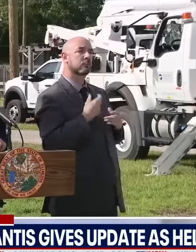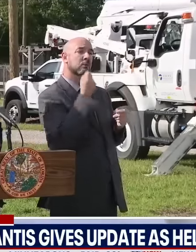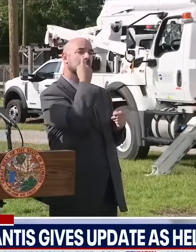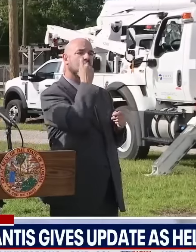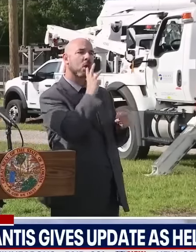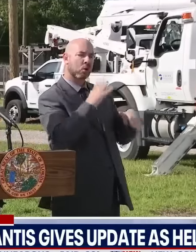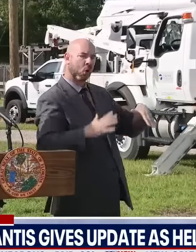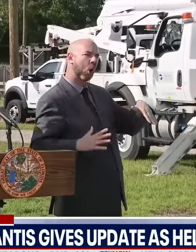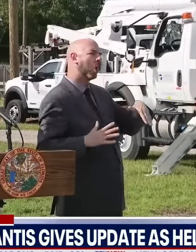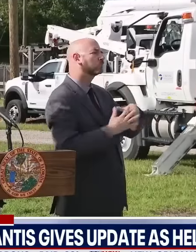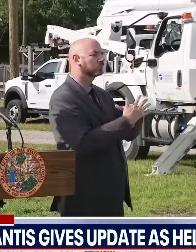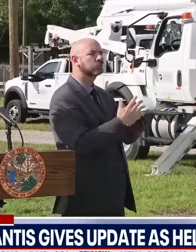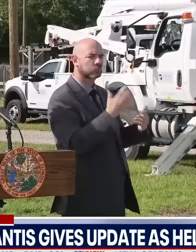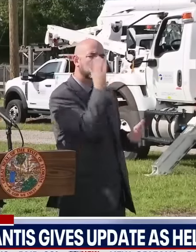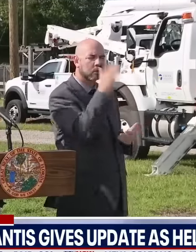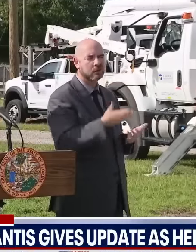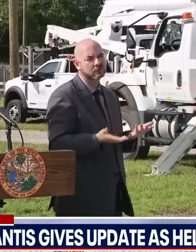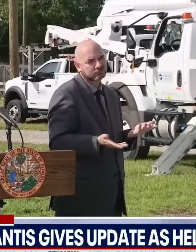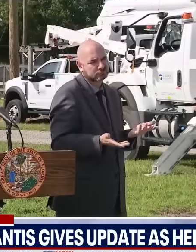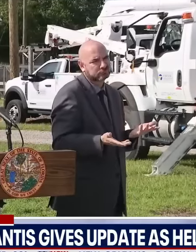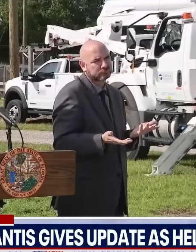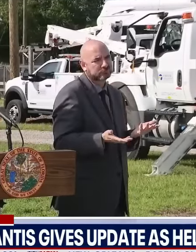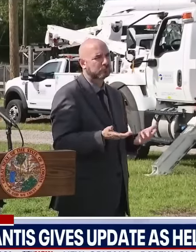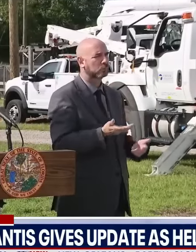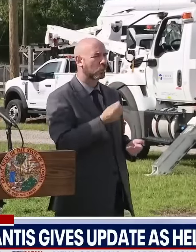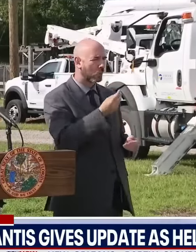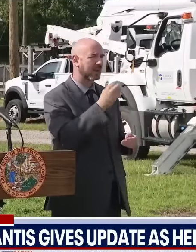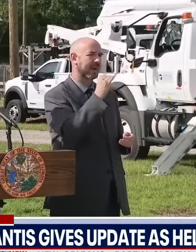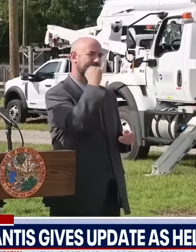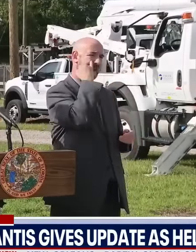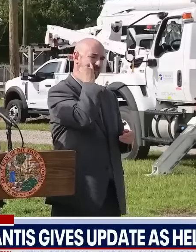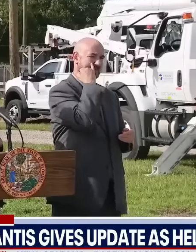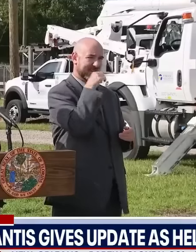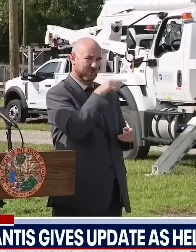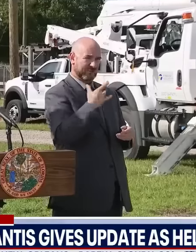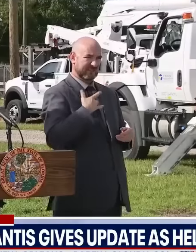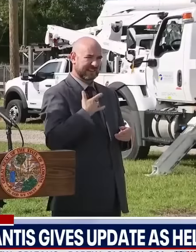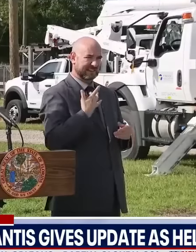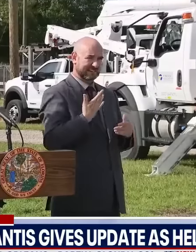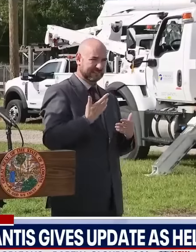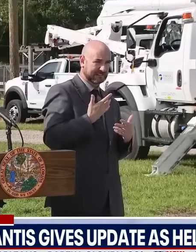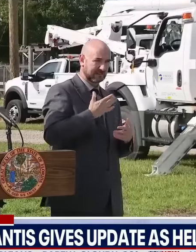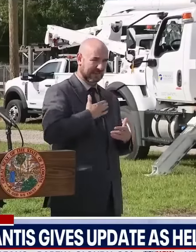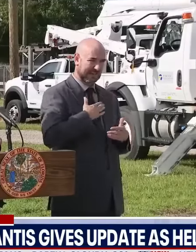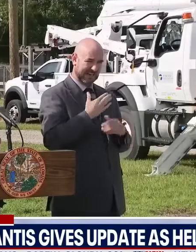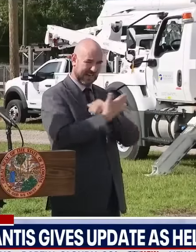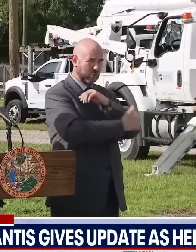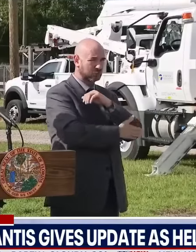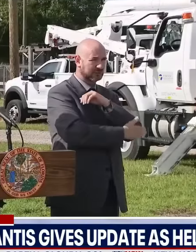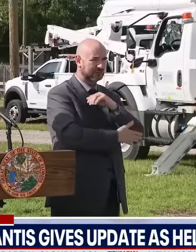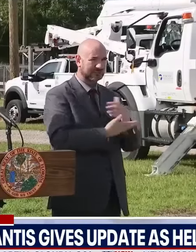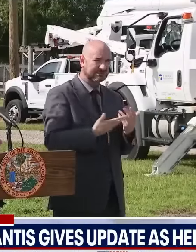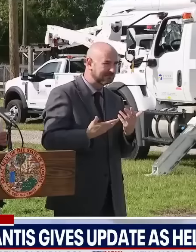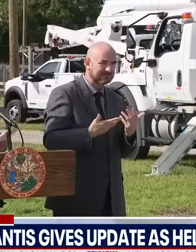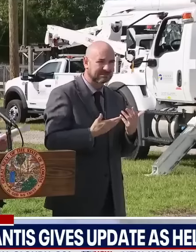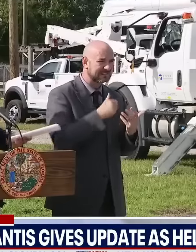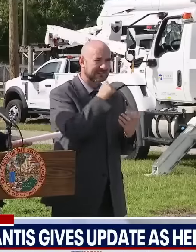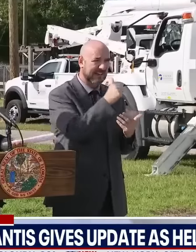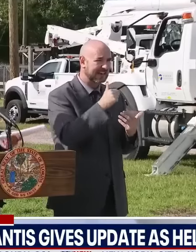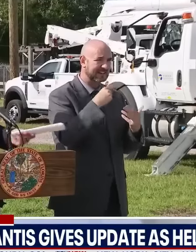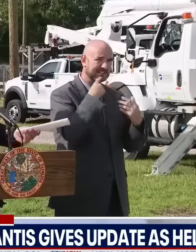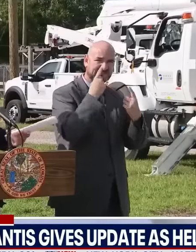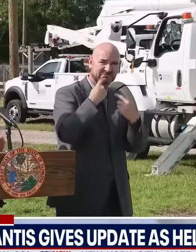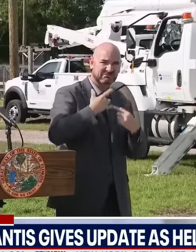appropriate calls. But if you don't think that they're making the right call in terms of not having it broad enough, that does not